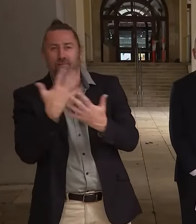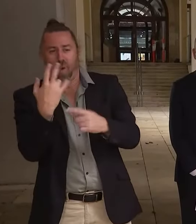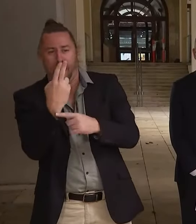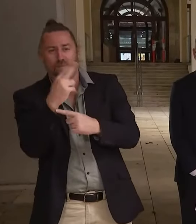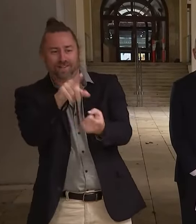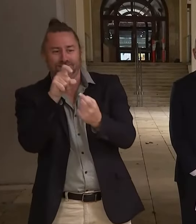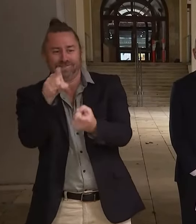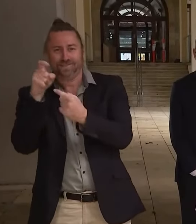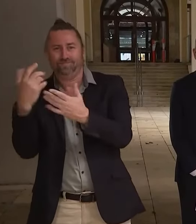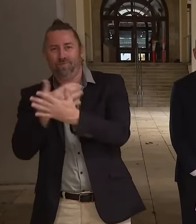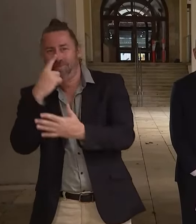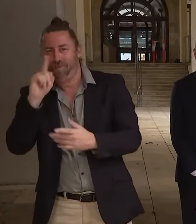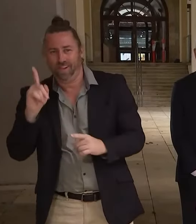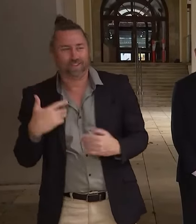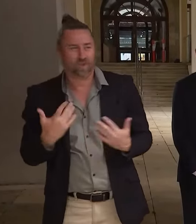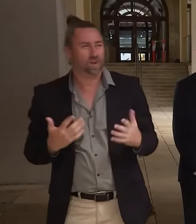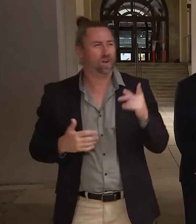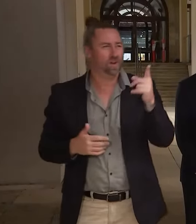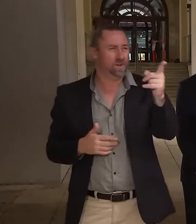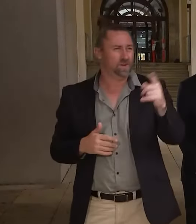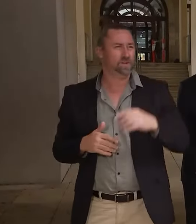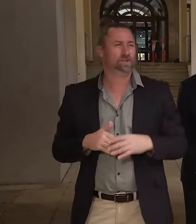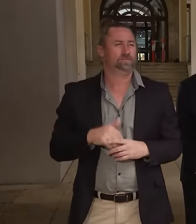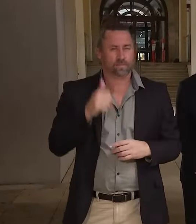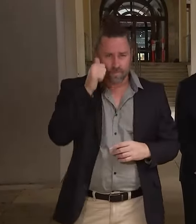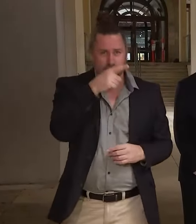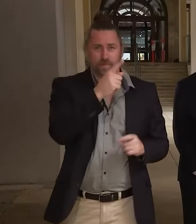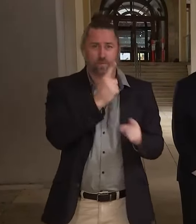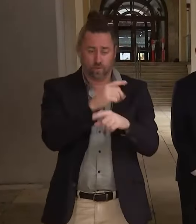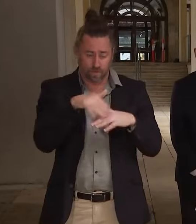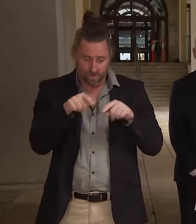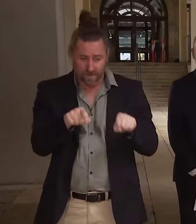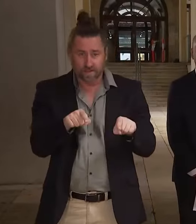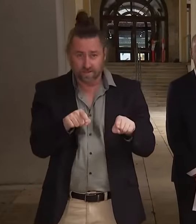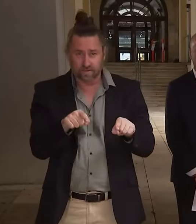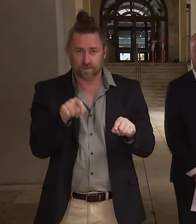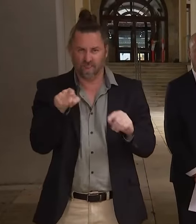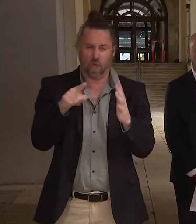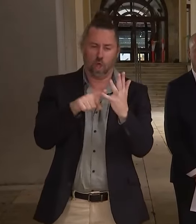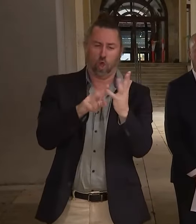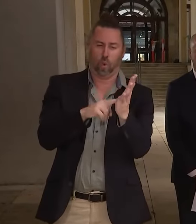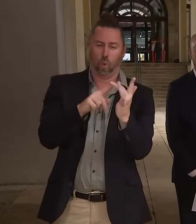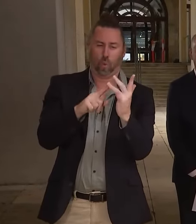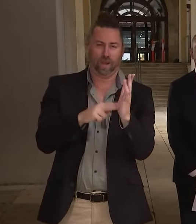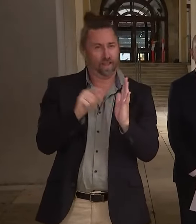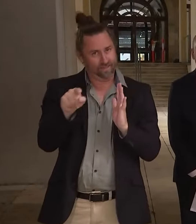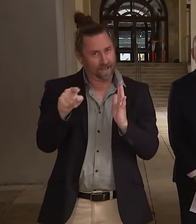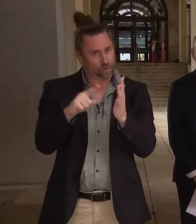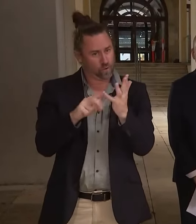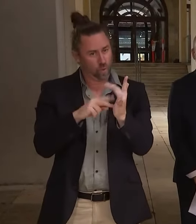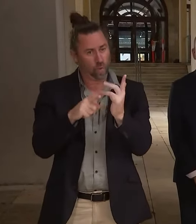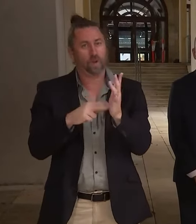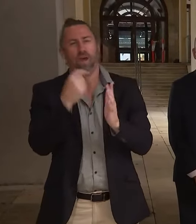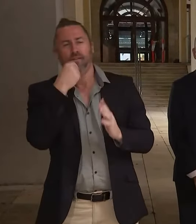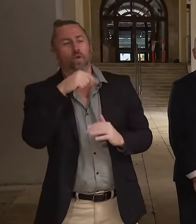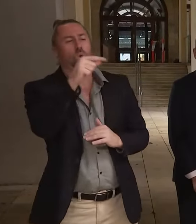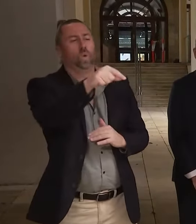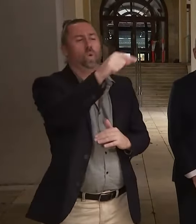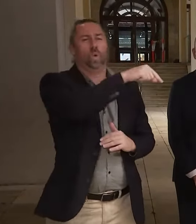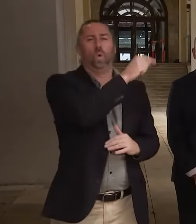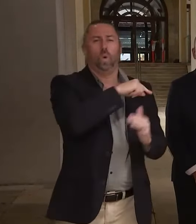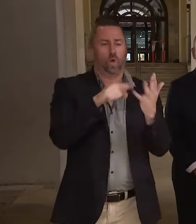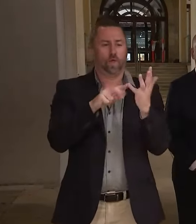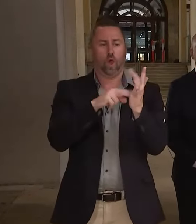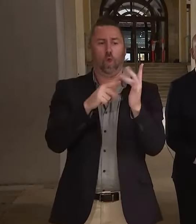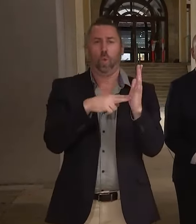know you're talking about that particular union. There are other unions that are talking to journalists